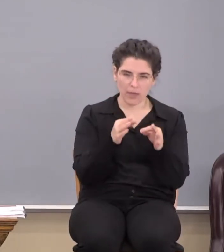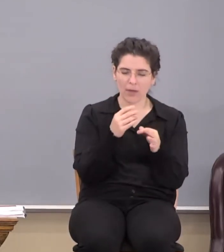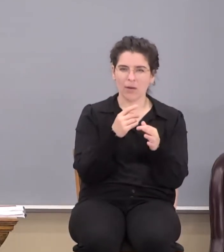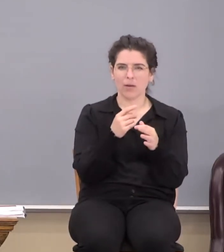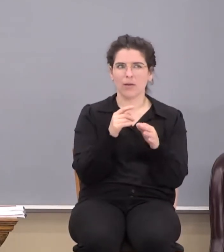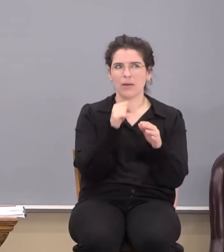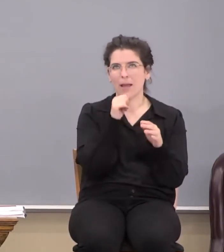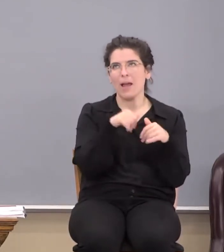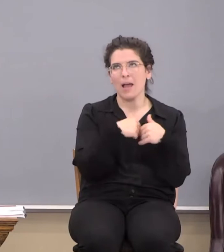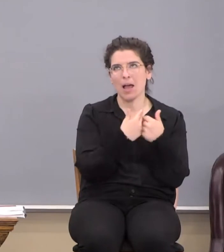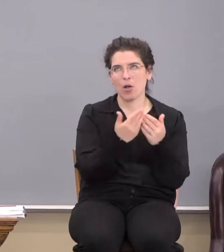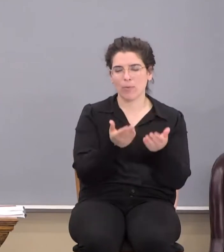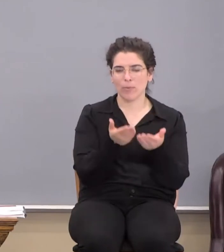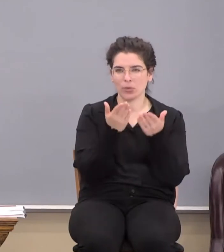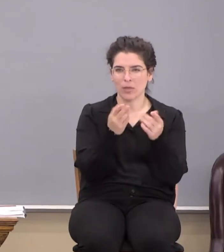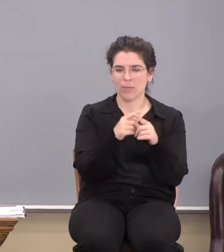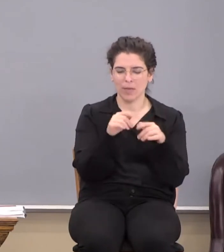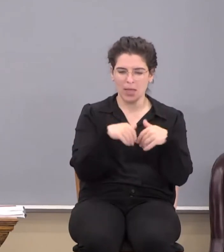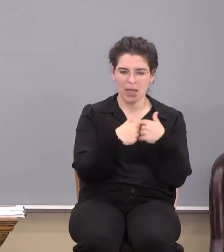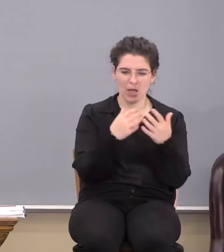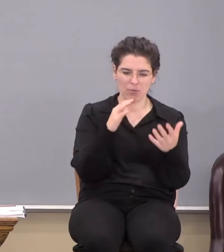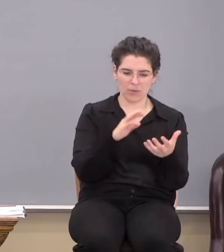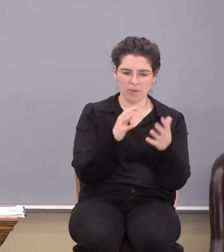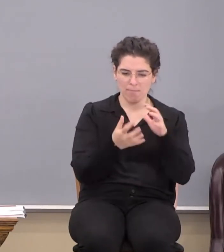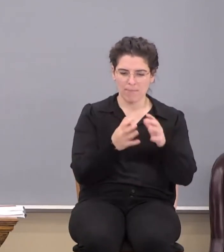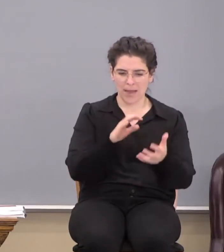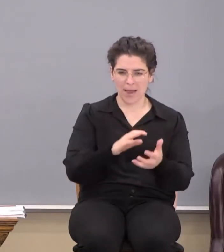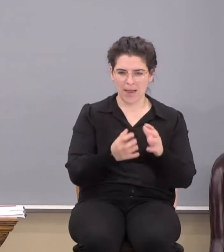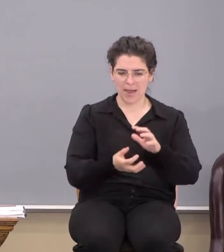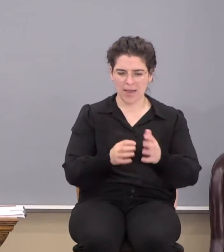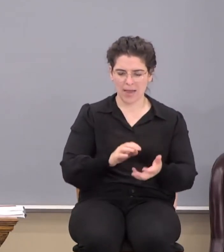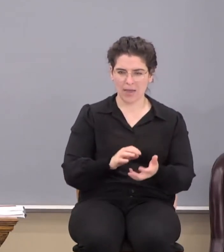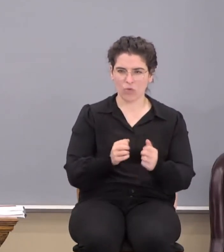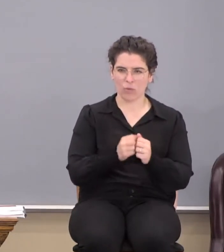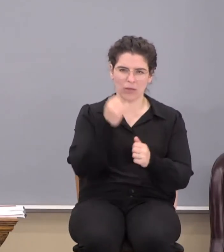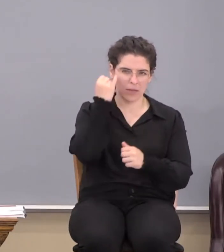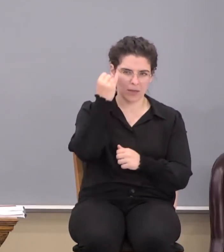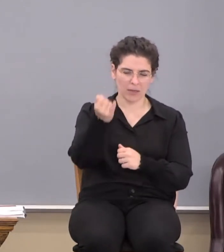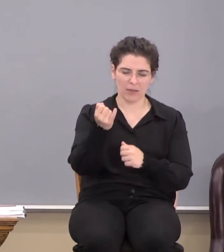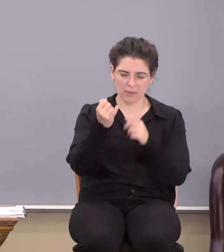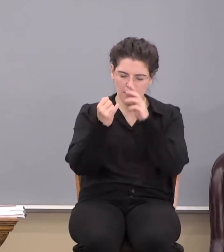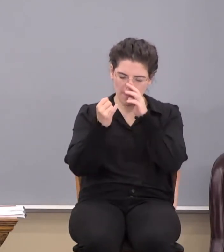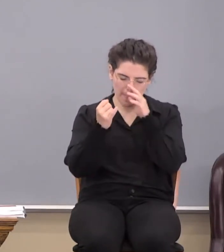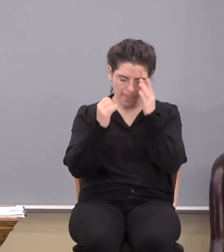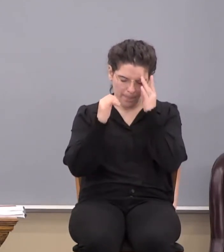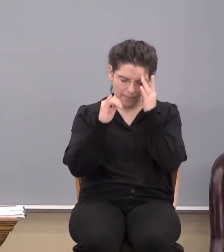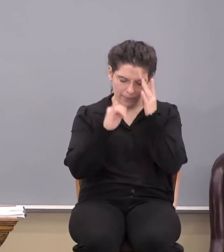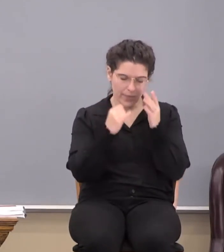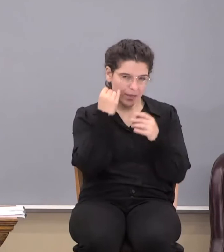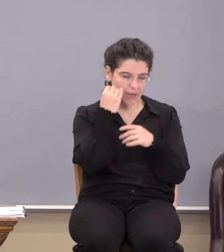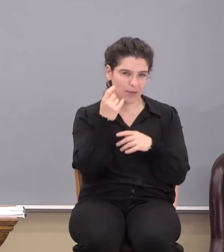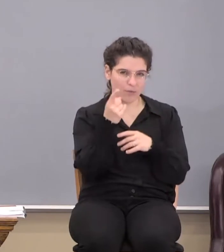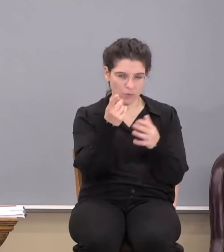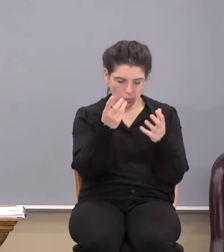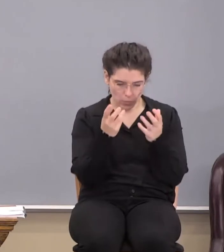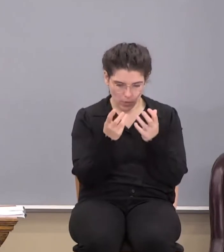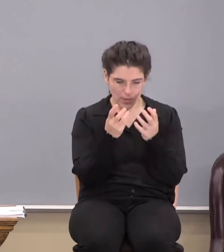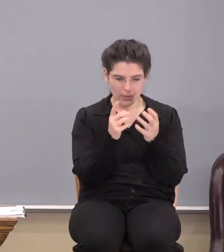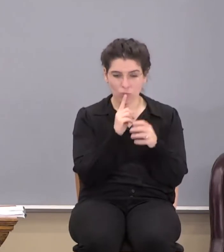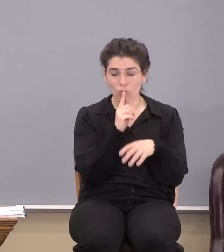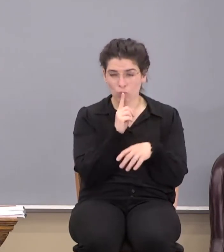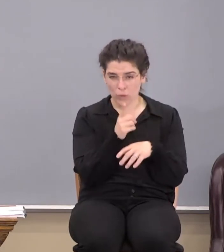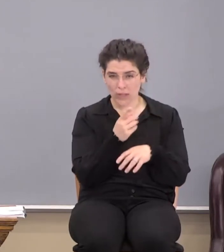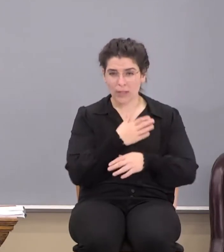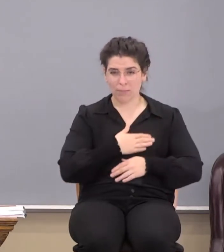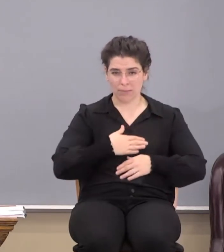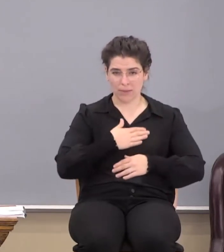not only how it's going to be presented, but how it's packaged. It's packaged with the idea that if you want to really